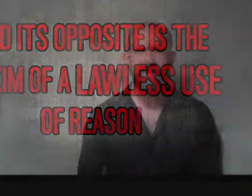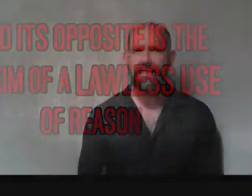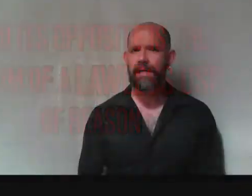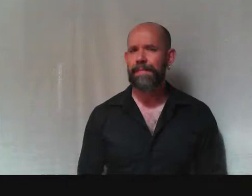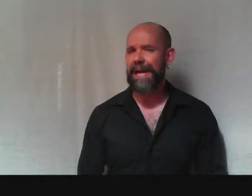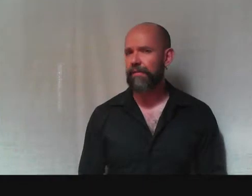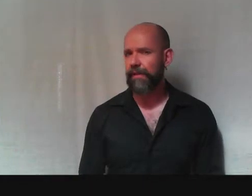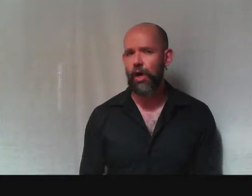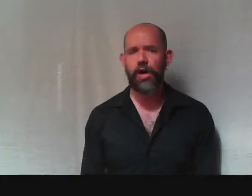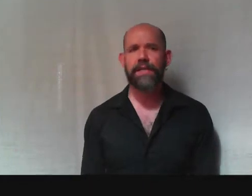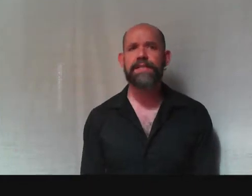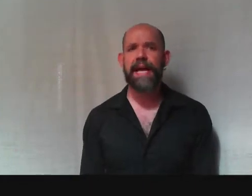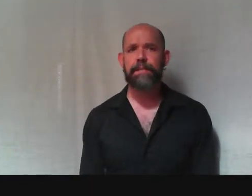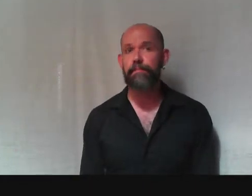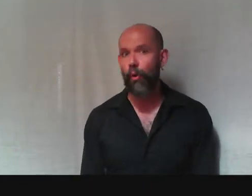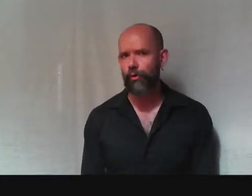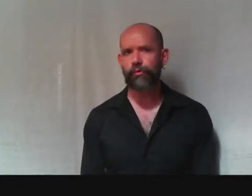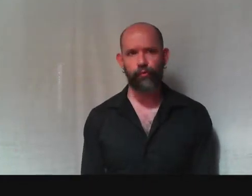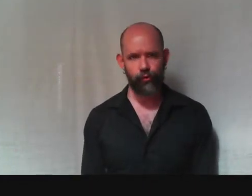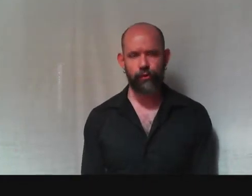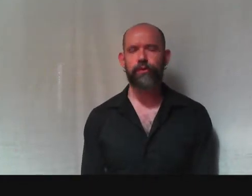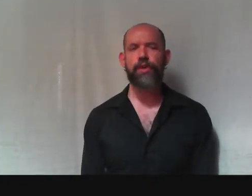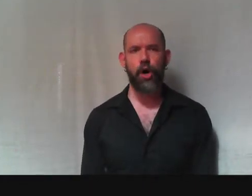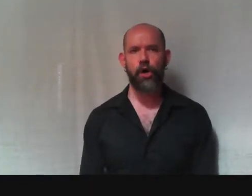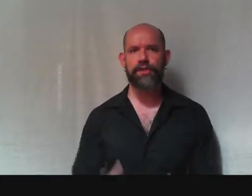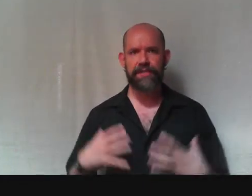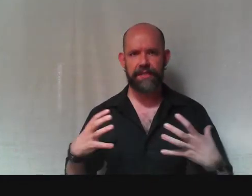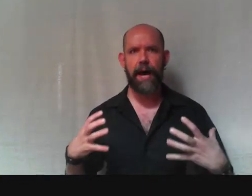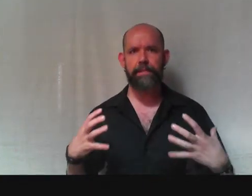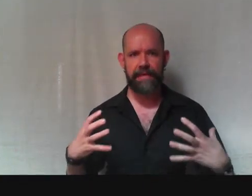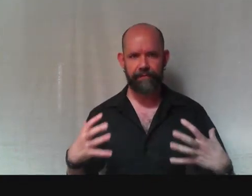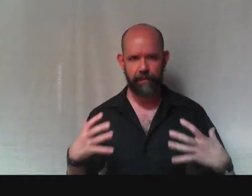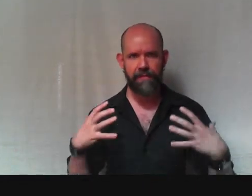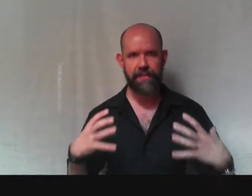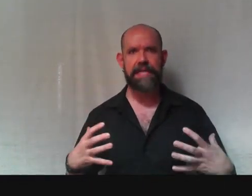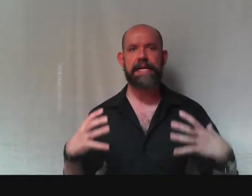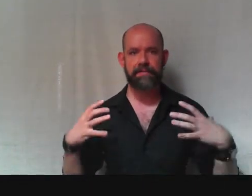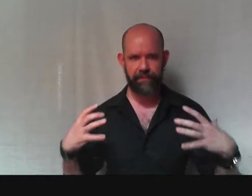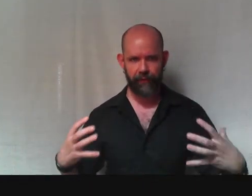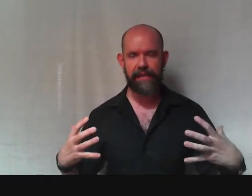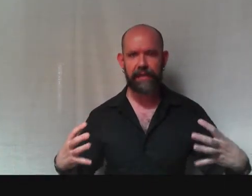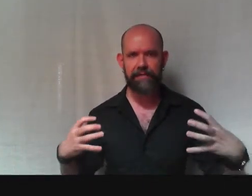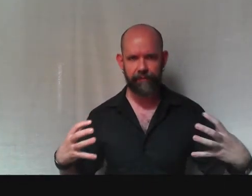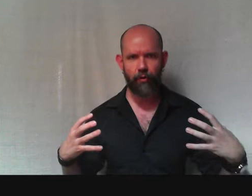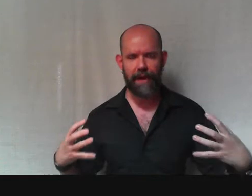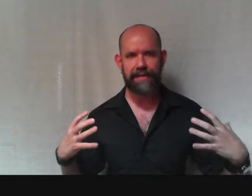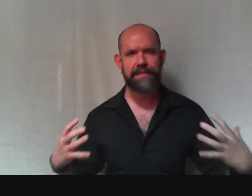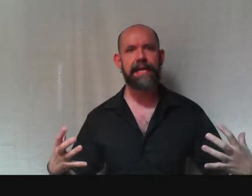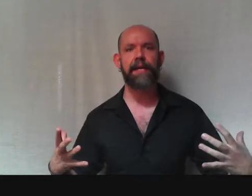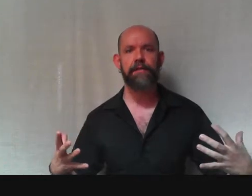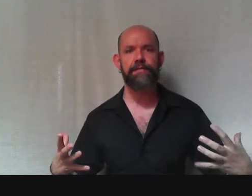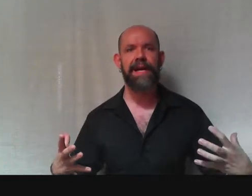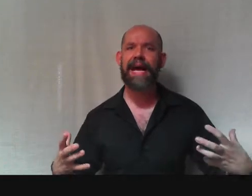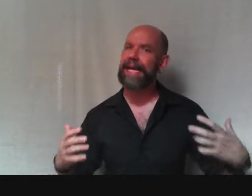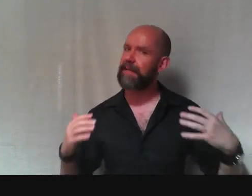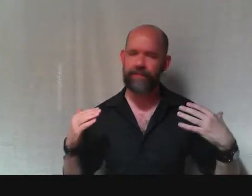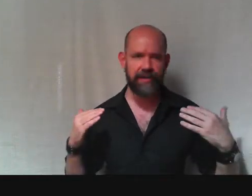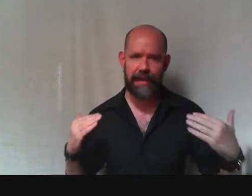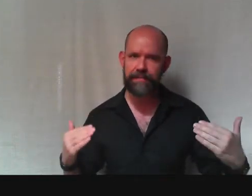But now if laws and moral rules all stop me from thinking freely for myself, it gets very tempting